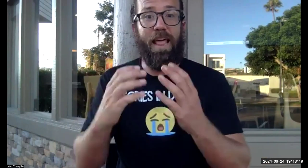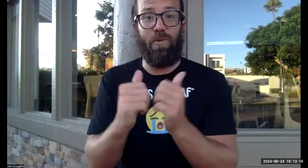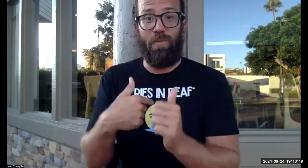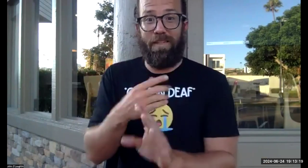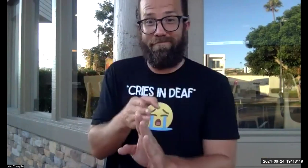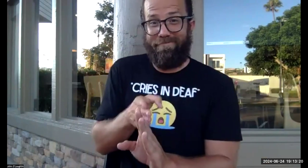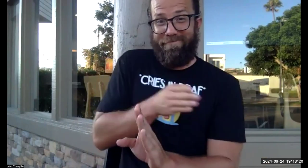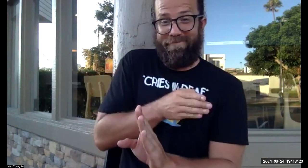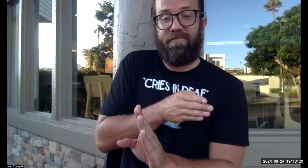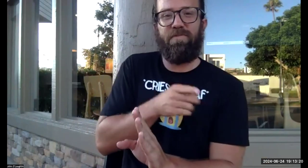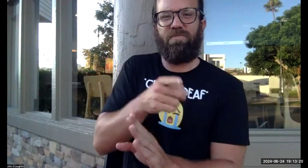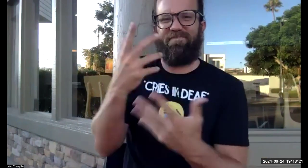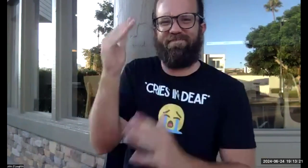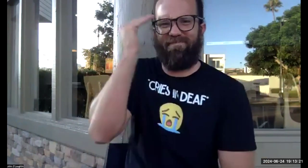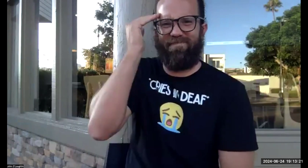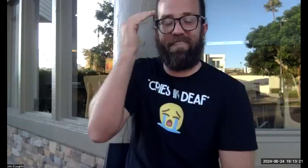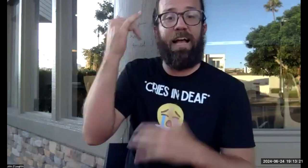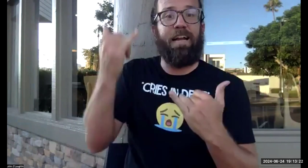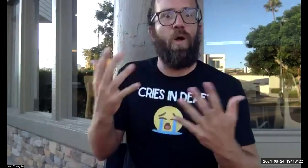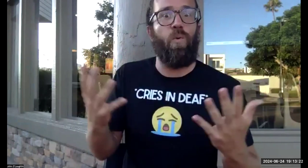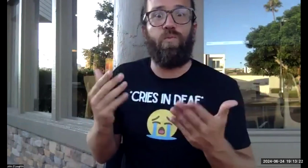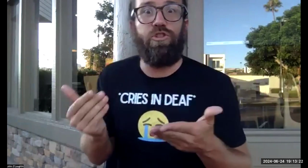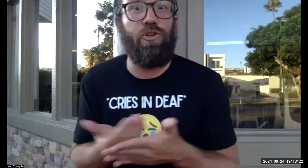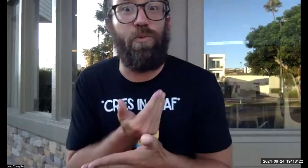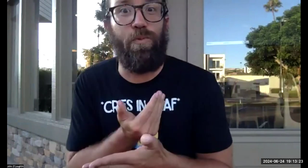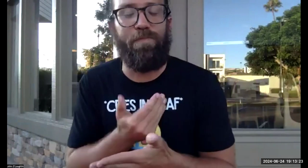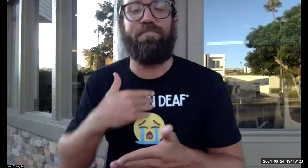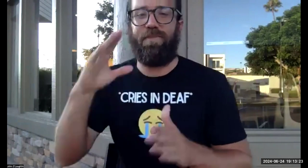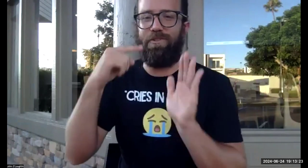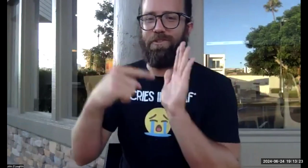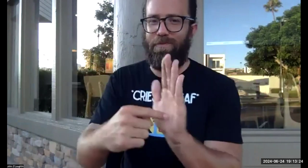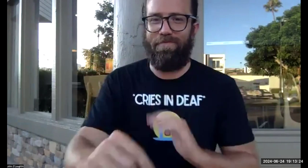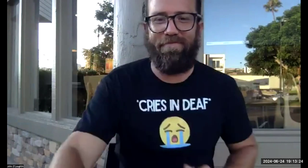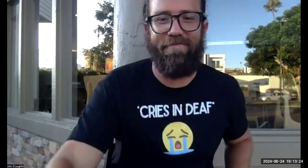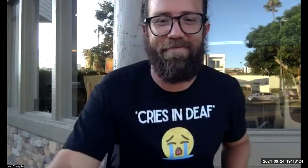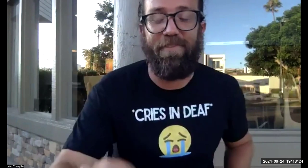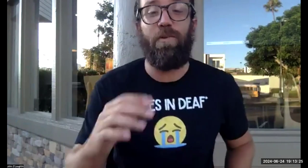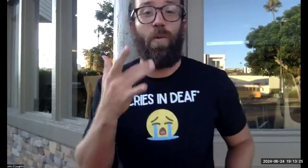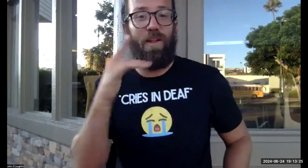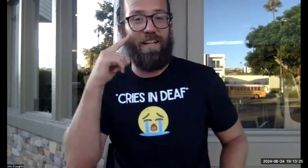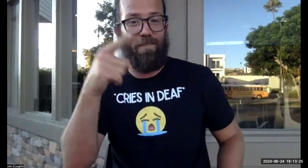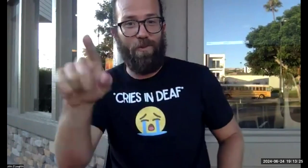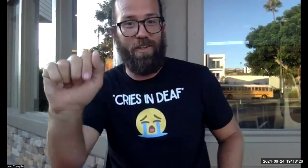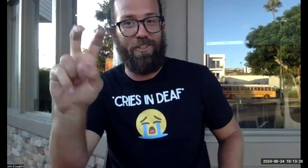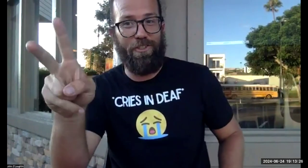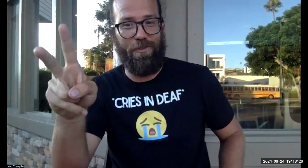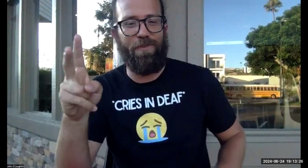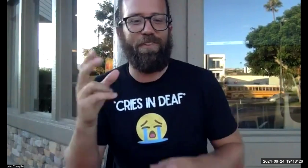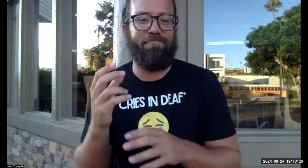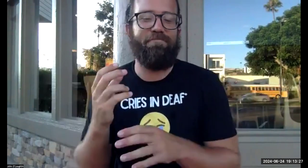If you took ASL one class with me just before you're familiar with this, if you're new, I'll show you what it looks like. Luckily